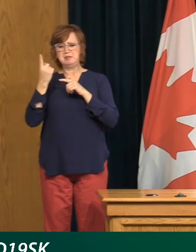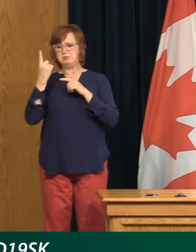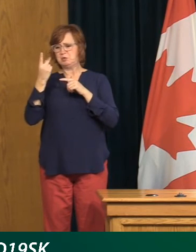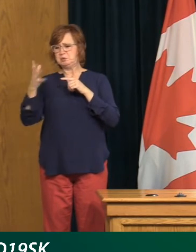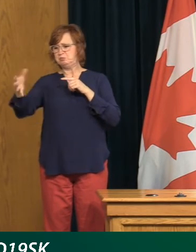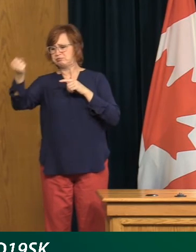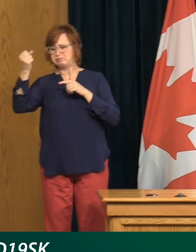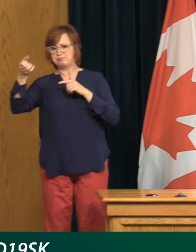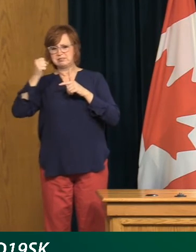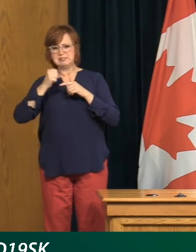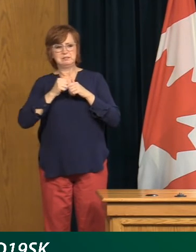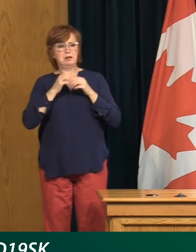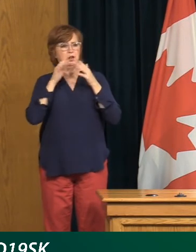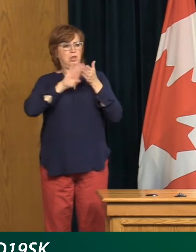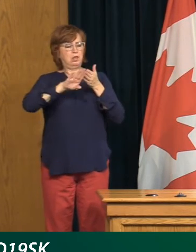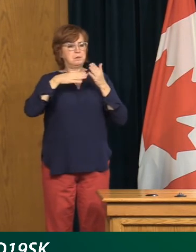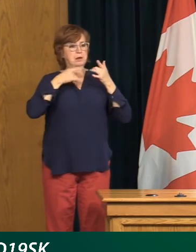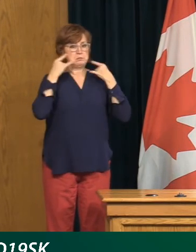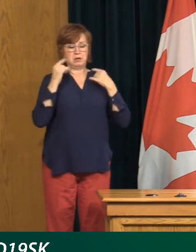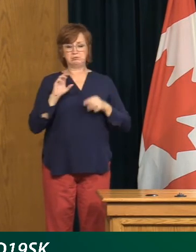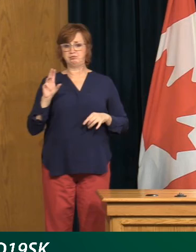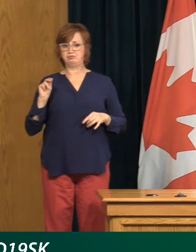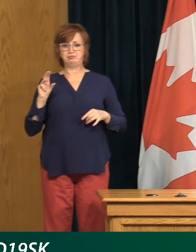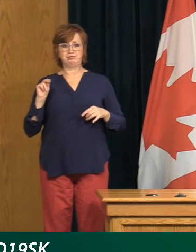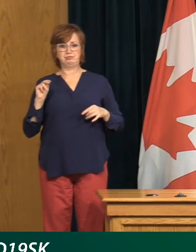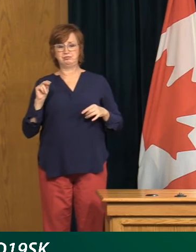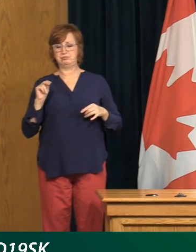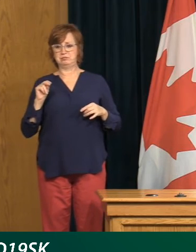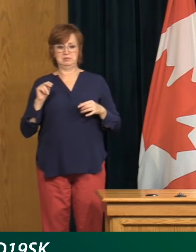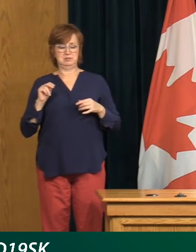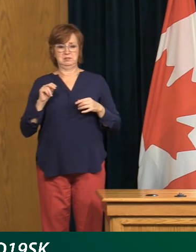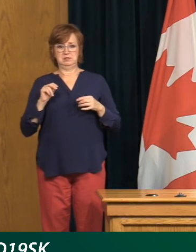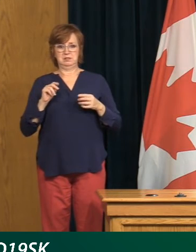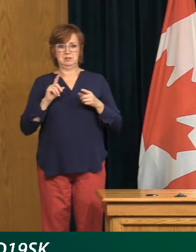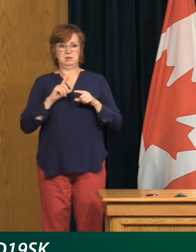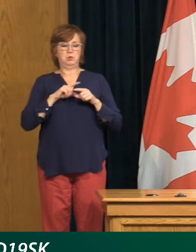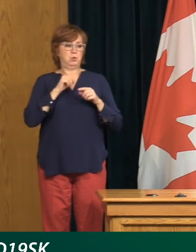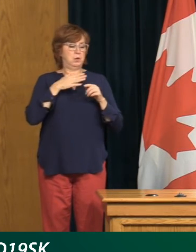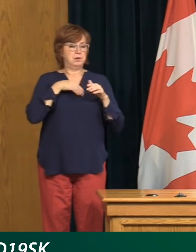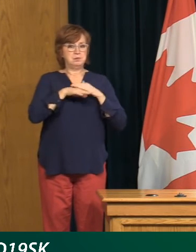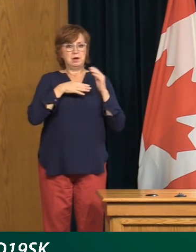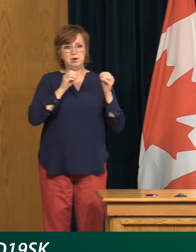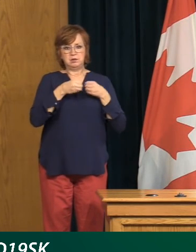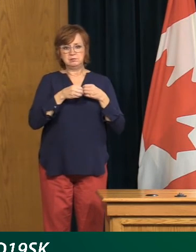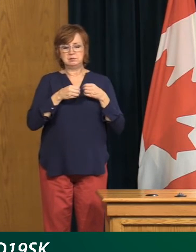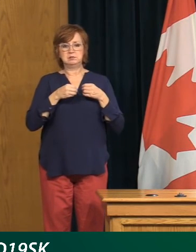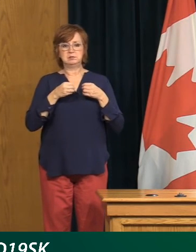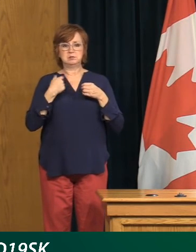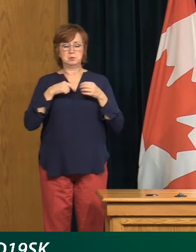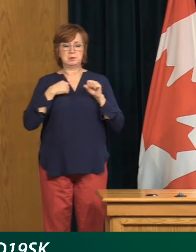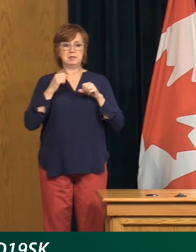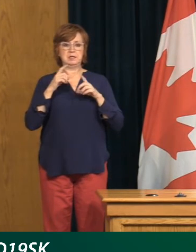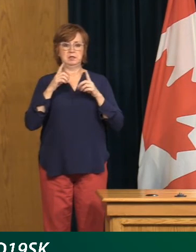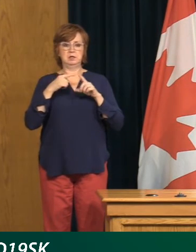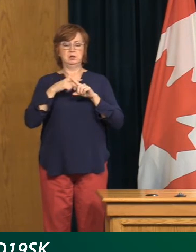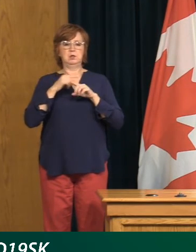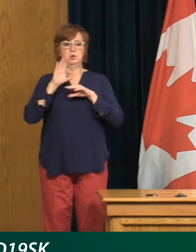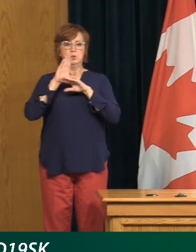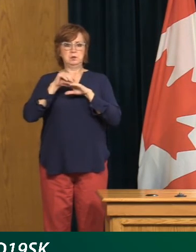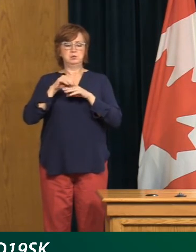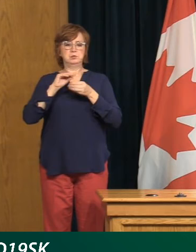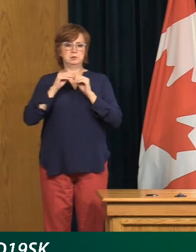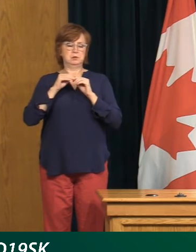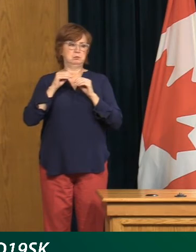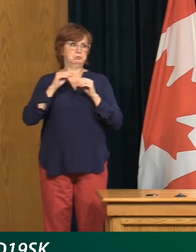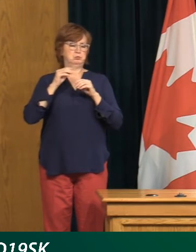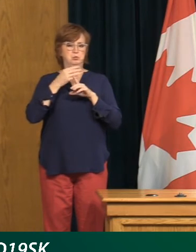consistently, I think mask use itself consistent can bring down our case numbers by at least half. But then all the other layers